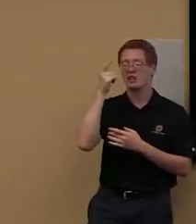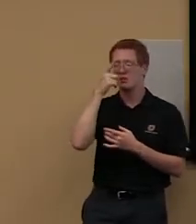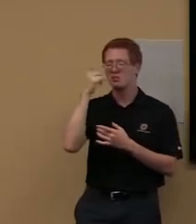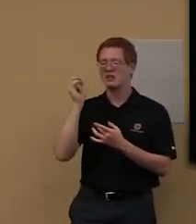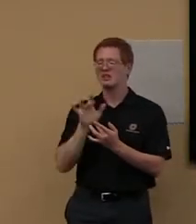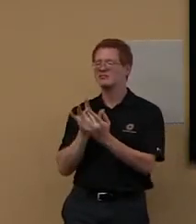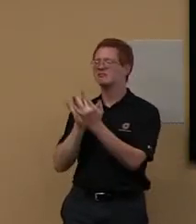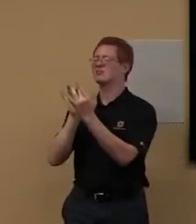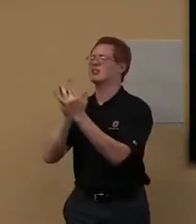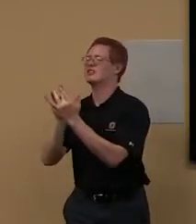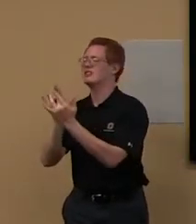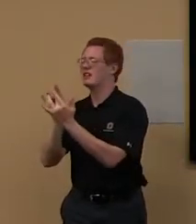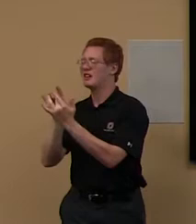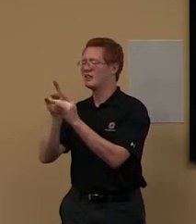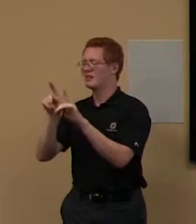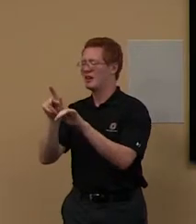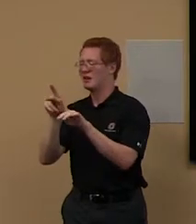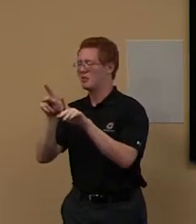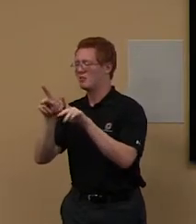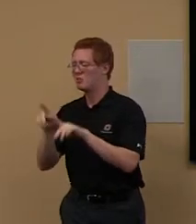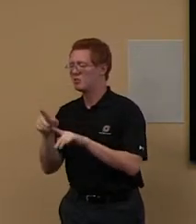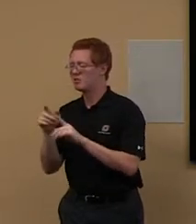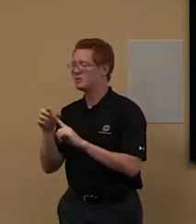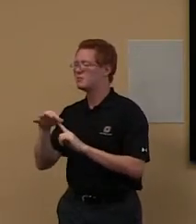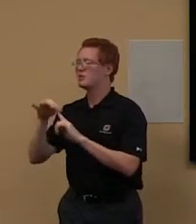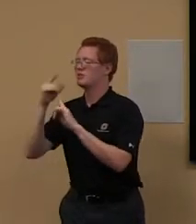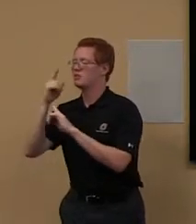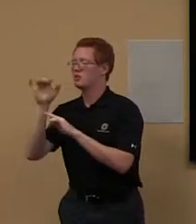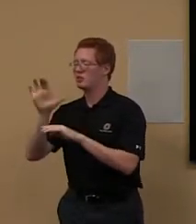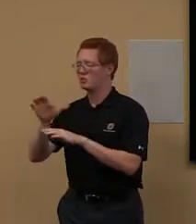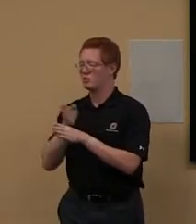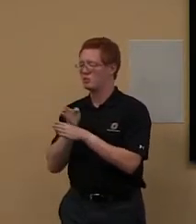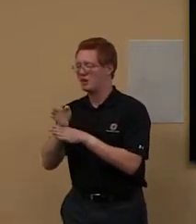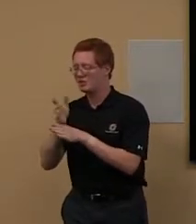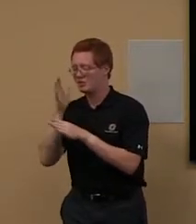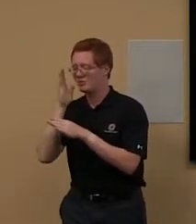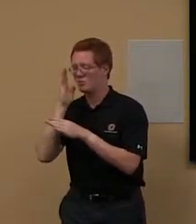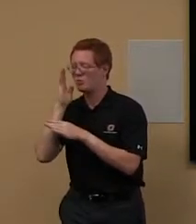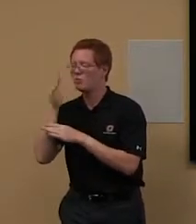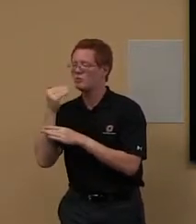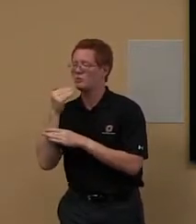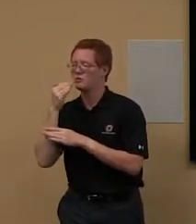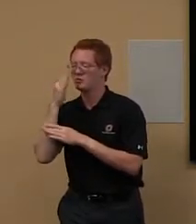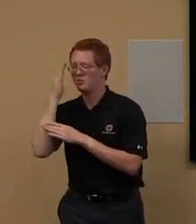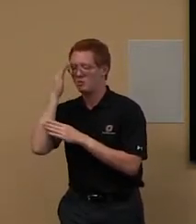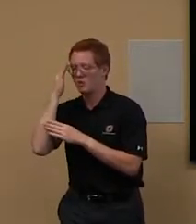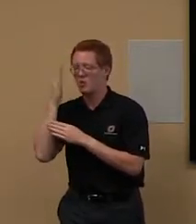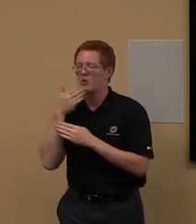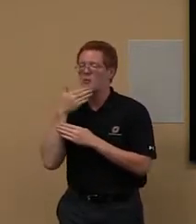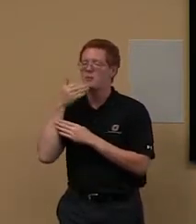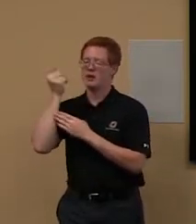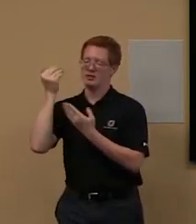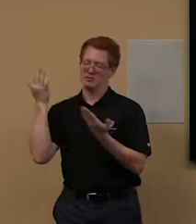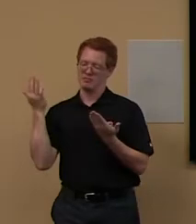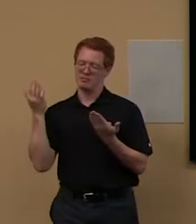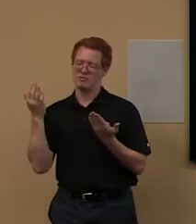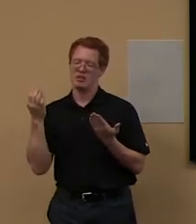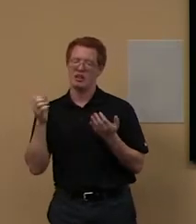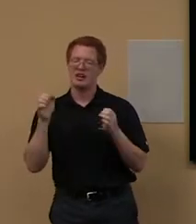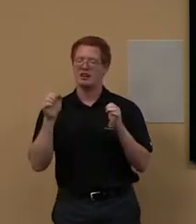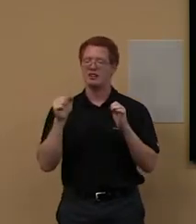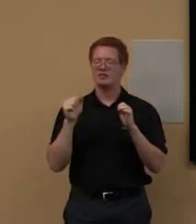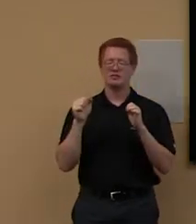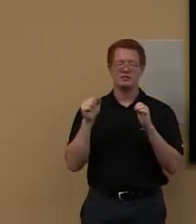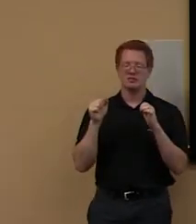that's great. You know, it's just sort of, um, a lot of times we, we do like to have that. That relationship where somebody can, you know, you could just email. Hey,